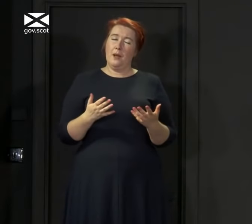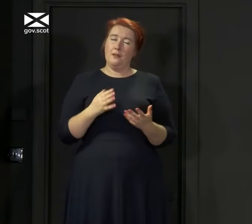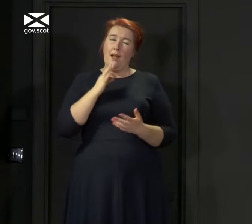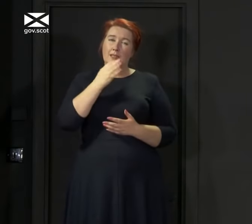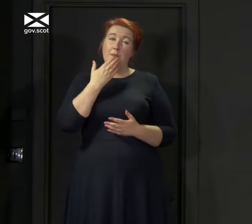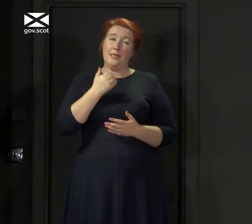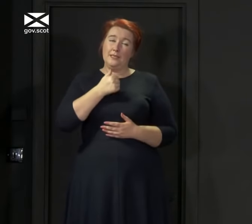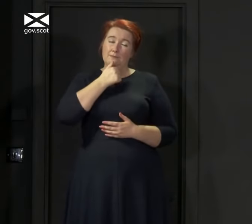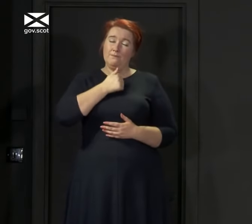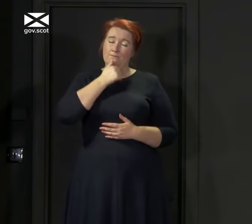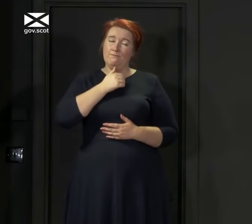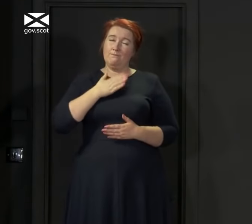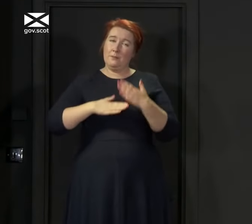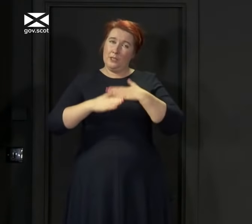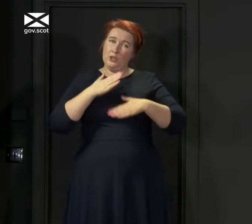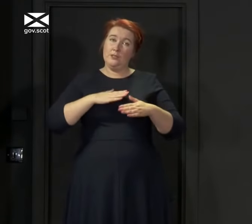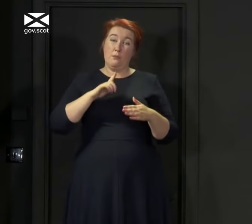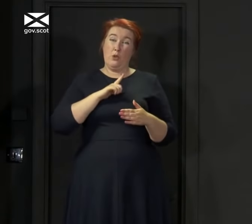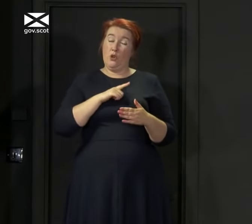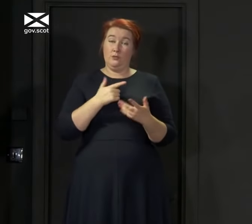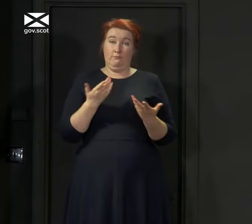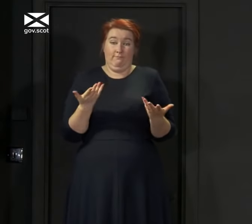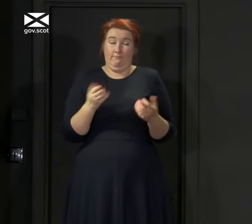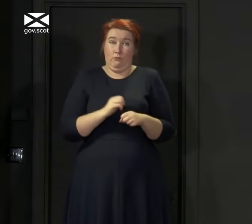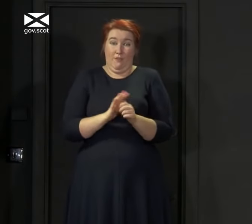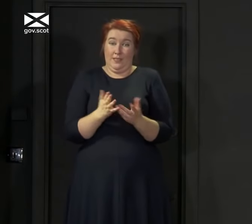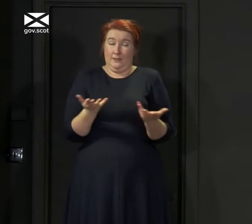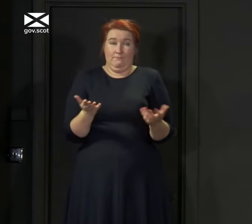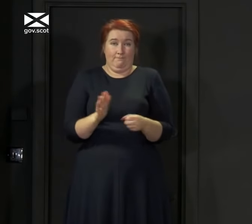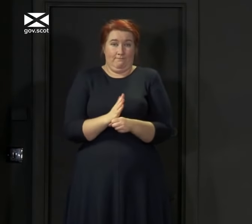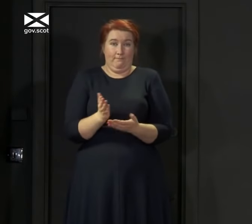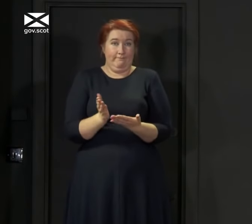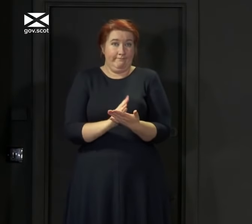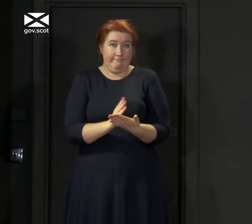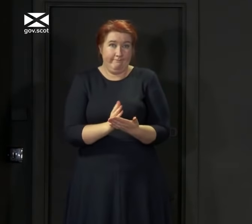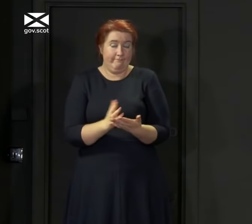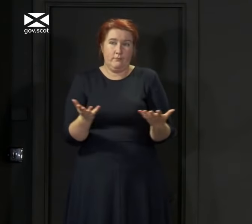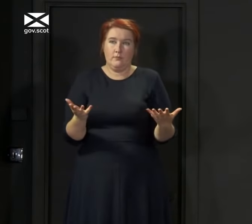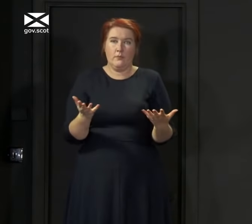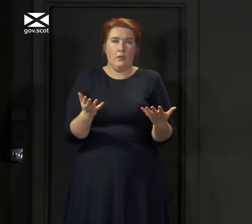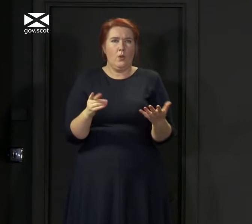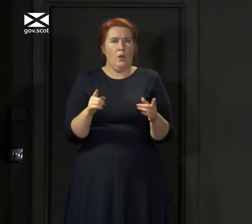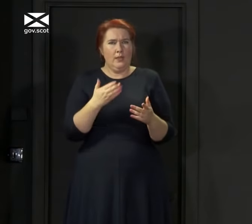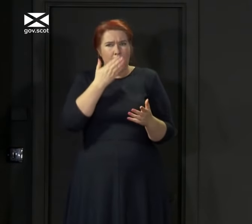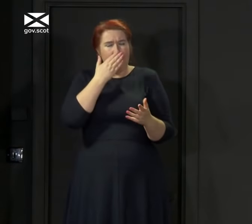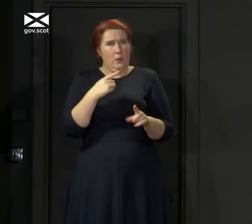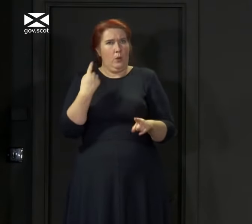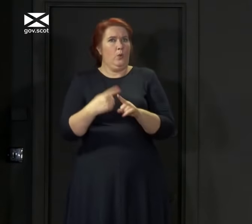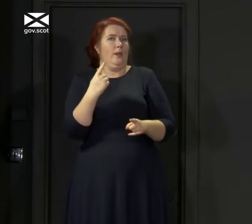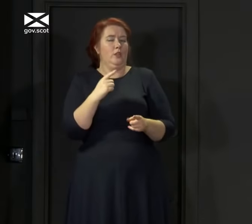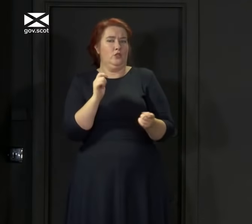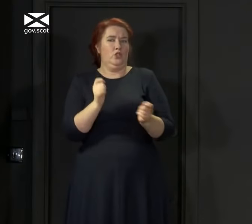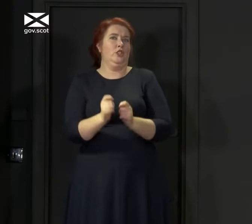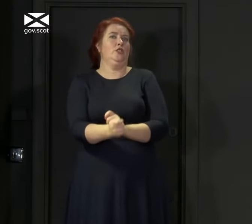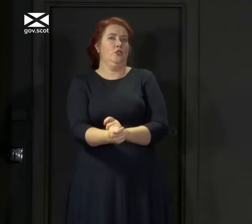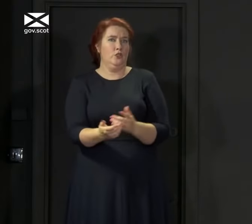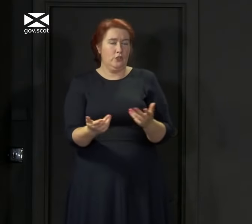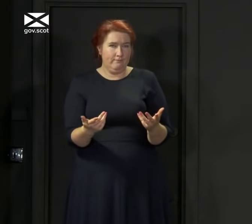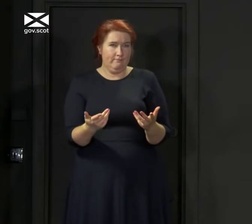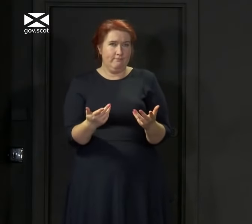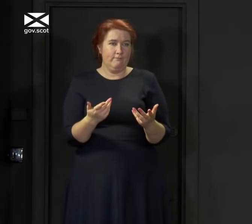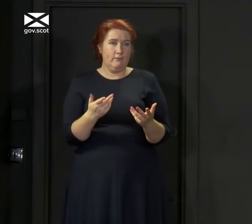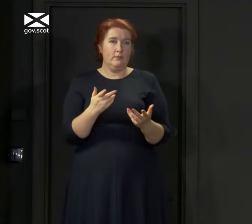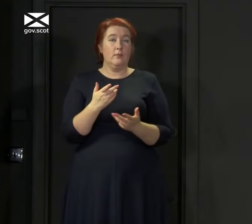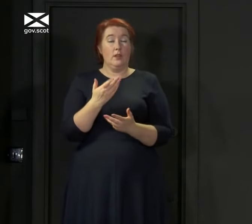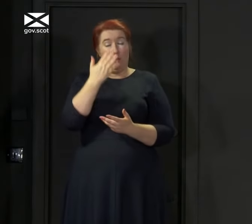with us a little bit because of the uncertainties and the quick changing nature of what it is that we are dealing with. But